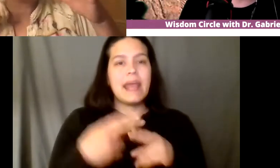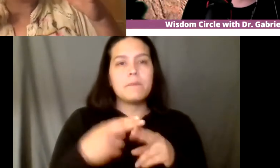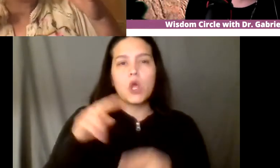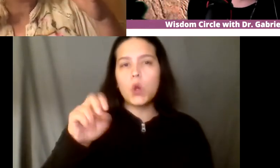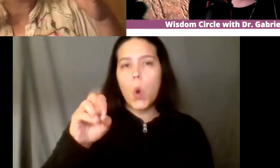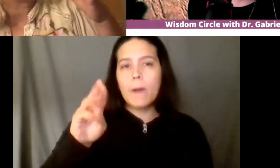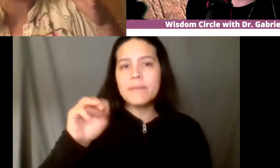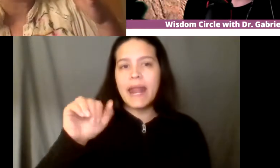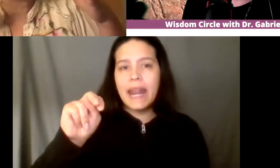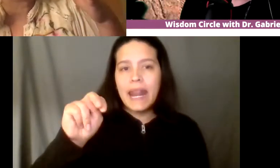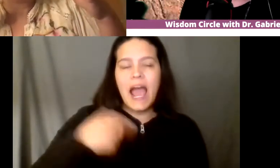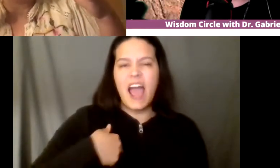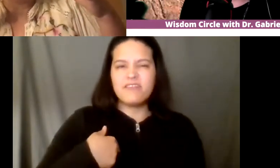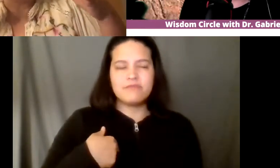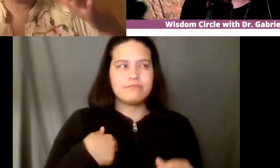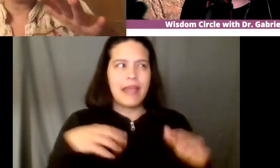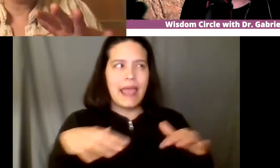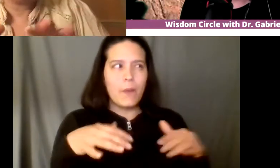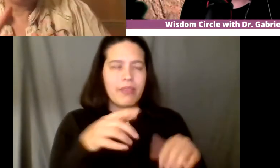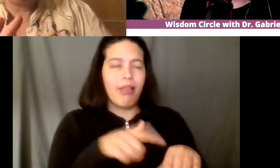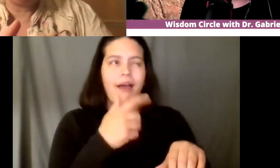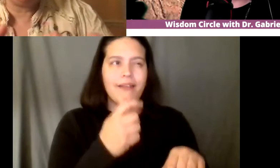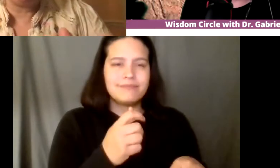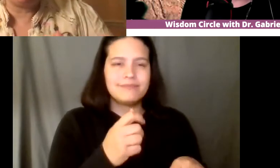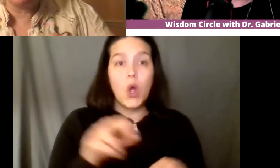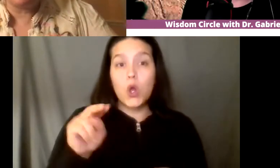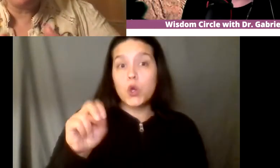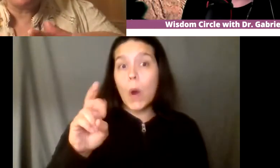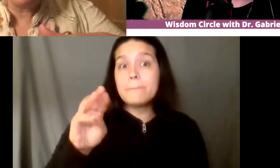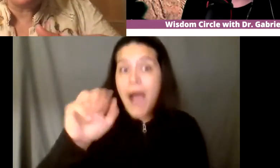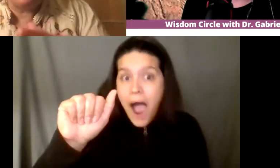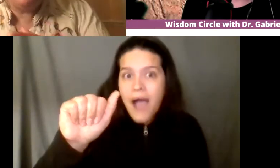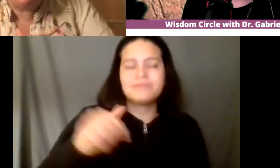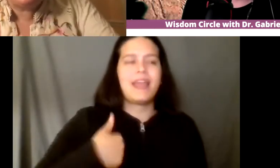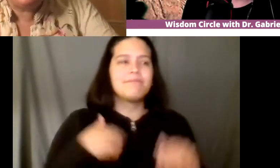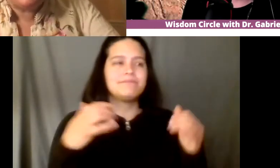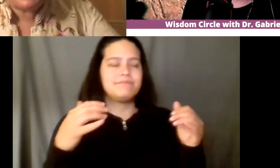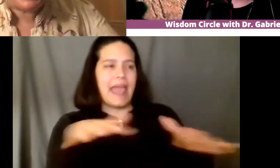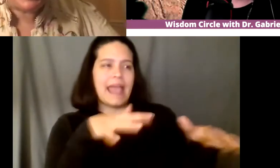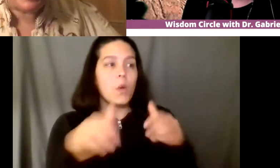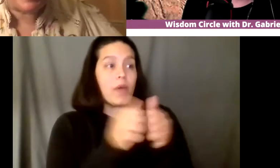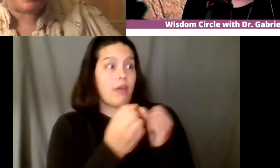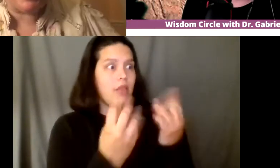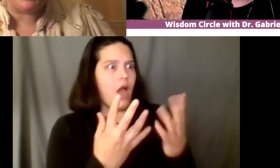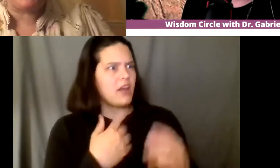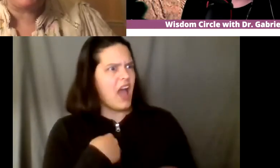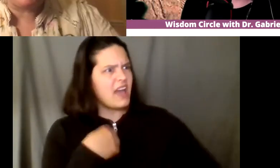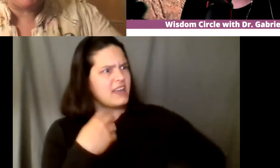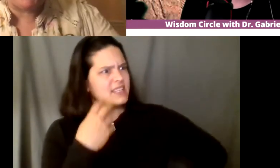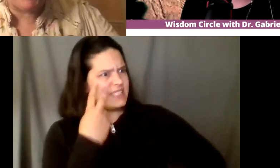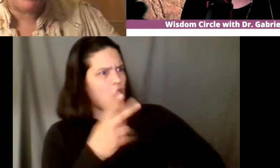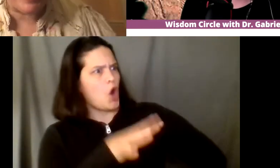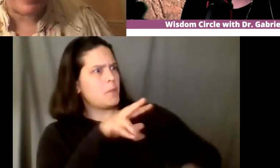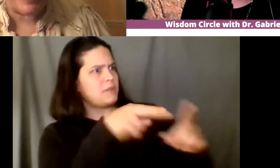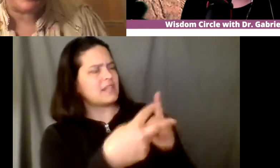i would after i spent time with her i was like wow you really when you talk about the earth like you see it like you're